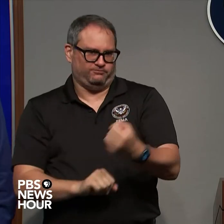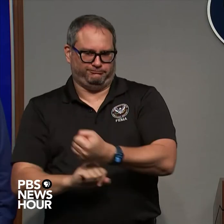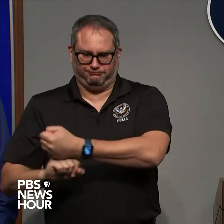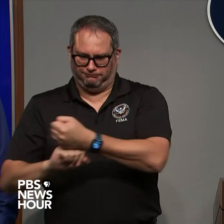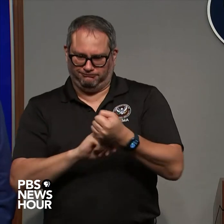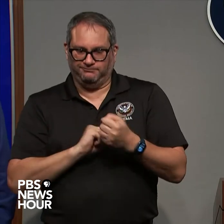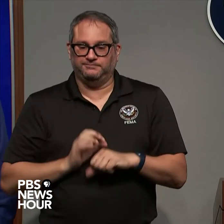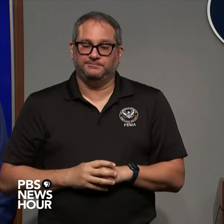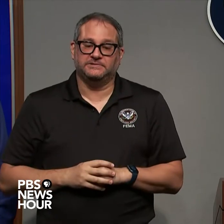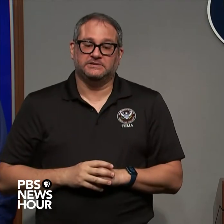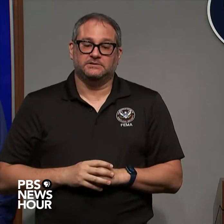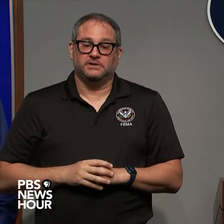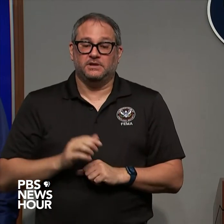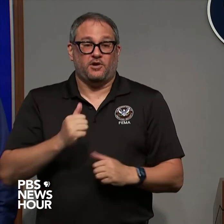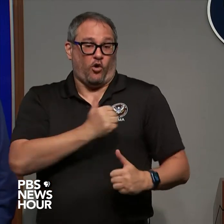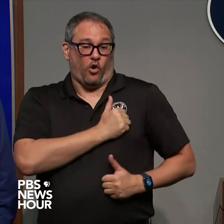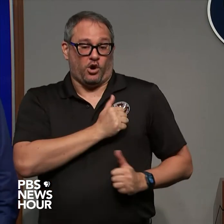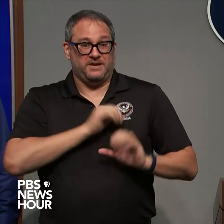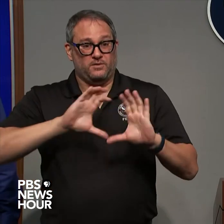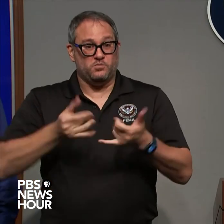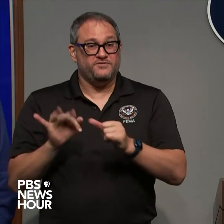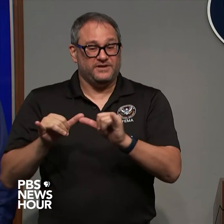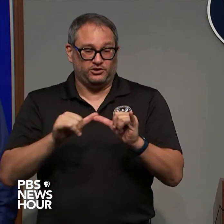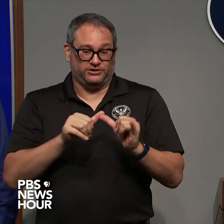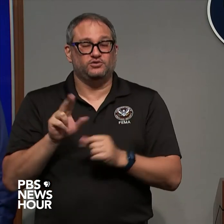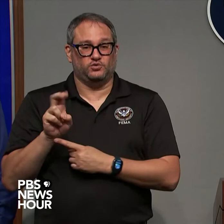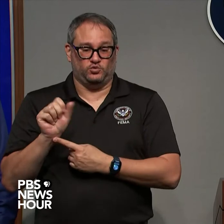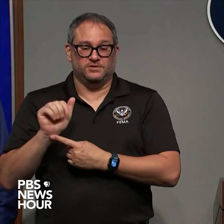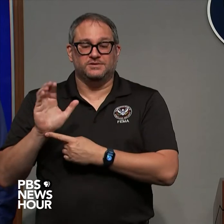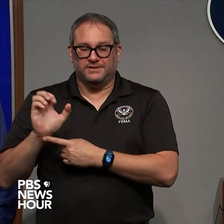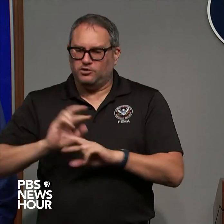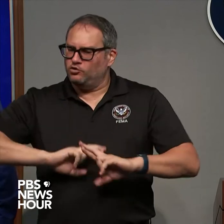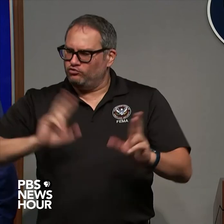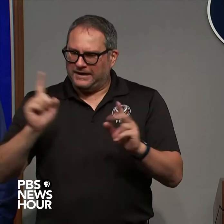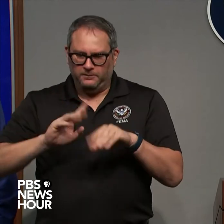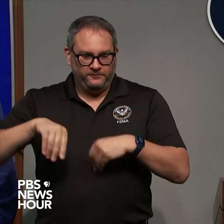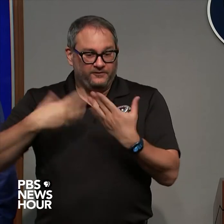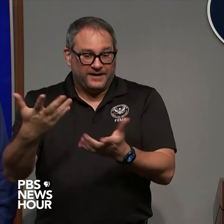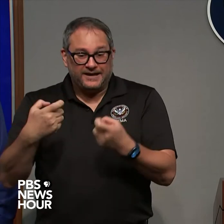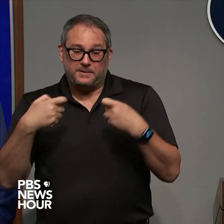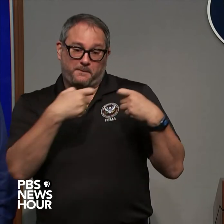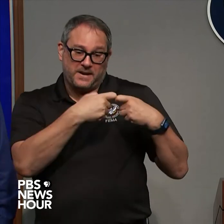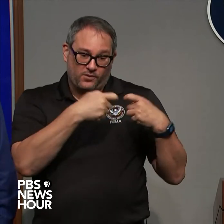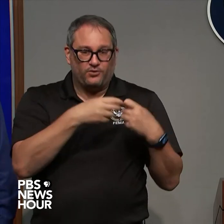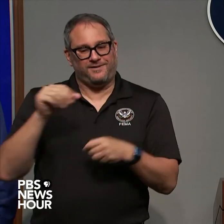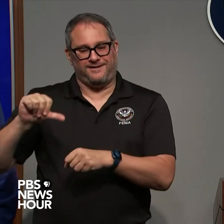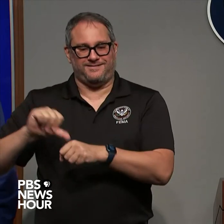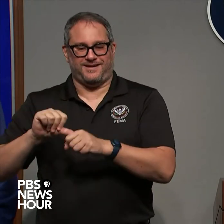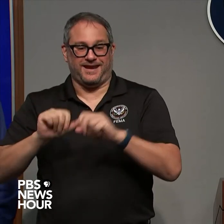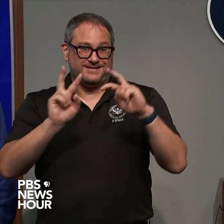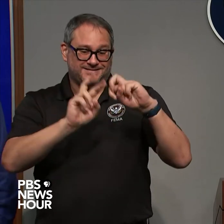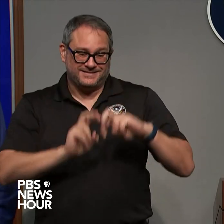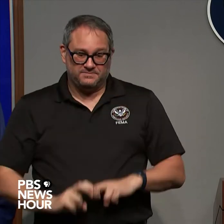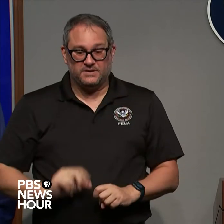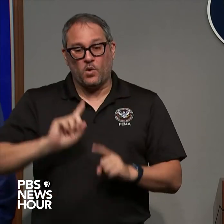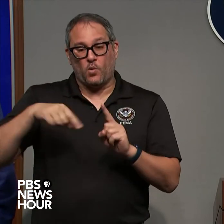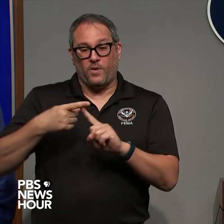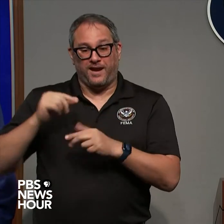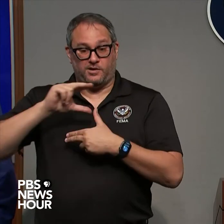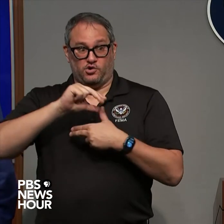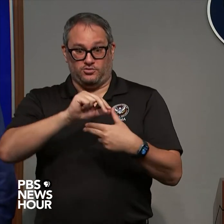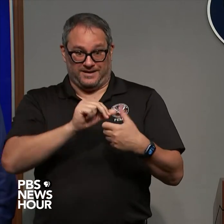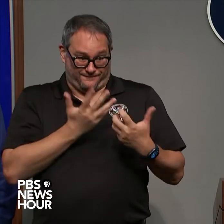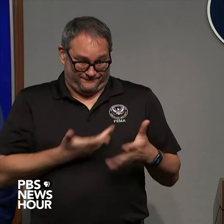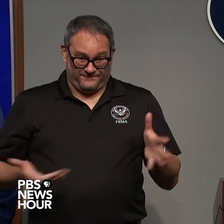pre-staging 350 personnel to conduct power and fuel assessments as soon as the storm passes and just